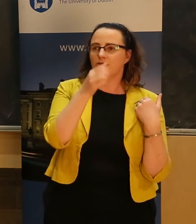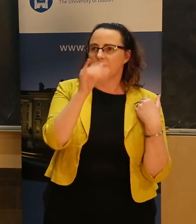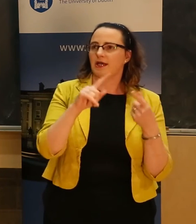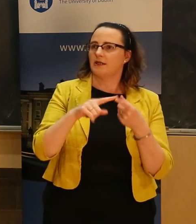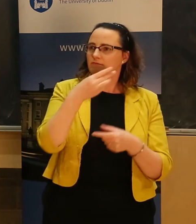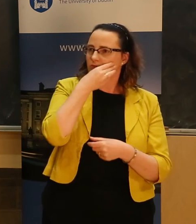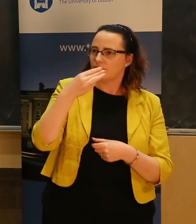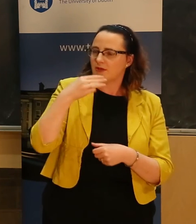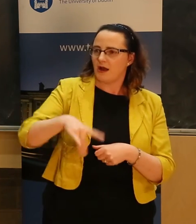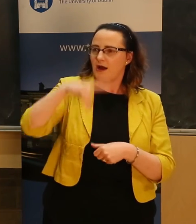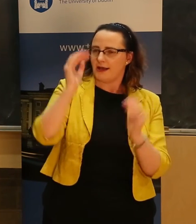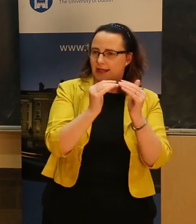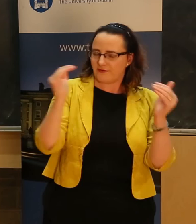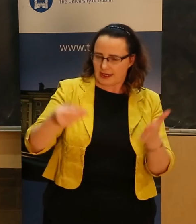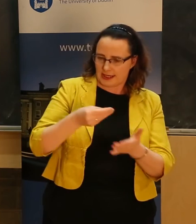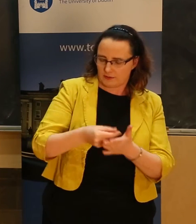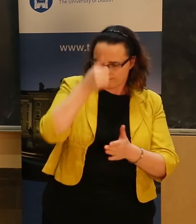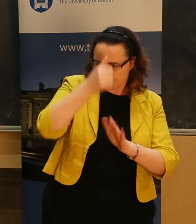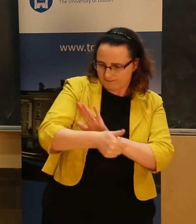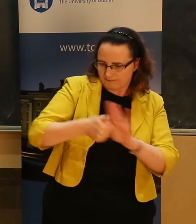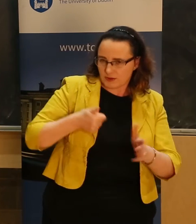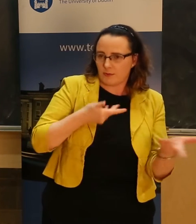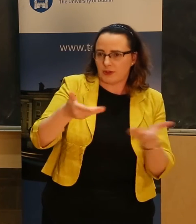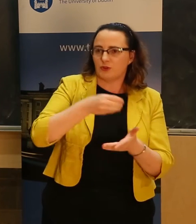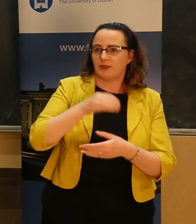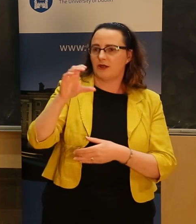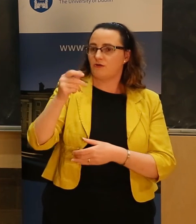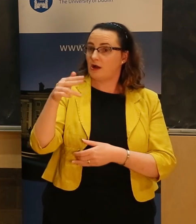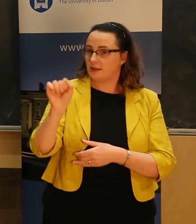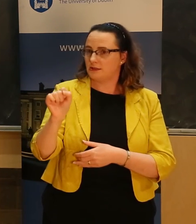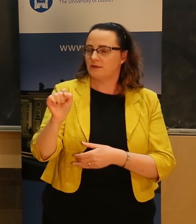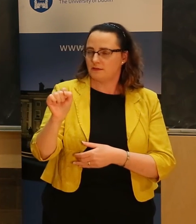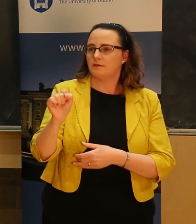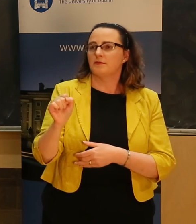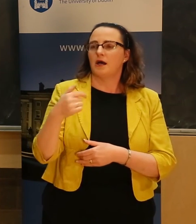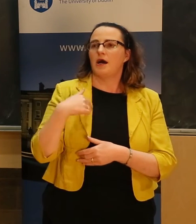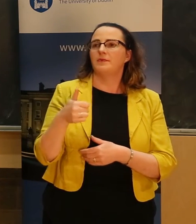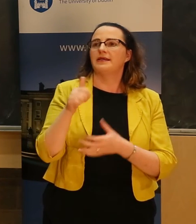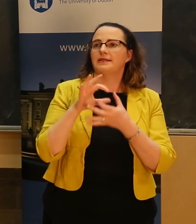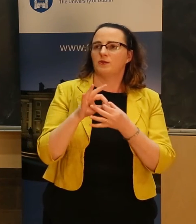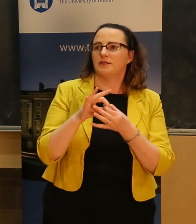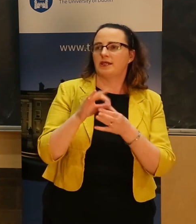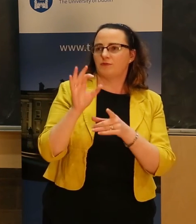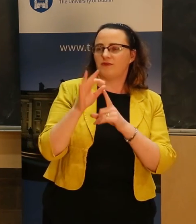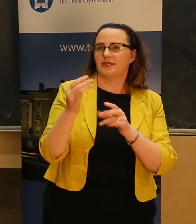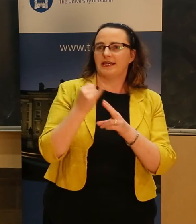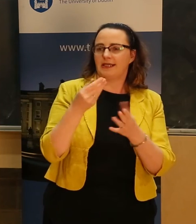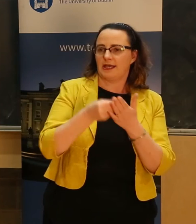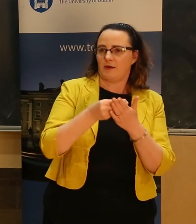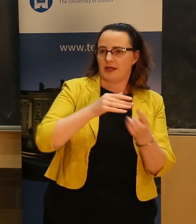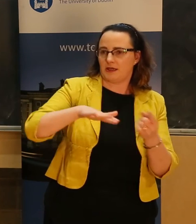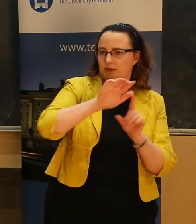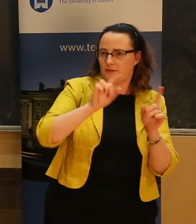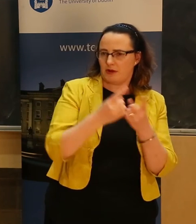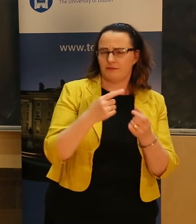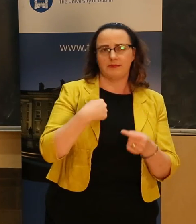promise to bring a high level of economic expertise to the Oireachtas. As an Associate Professor in the Department of Economics for four decades, I